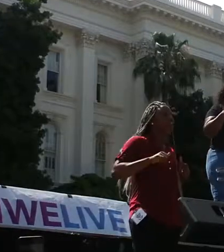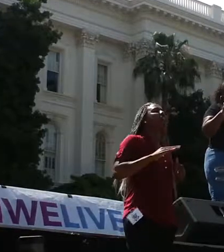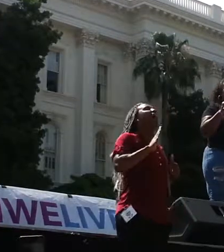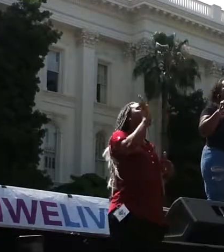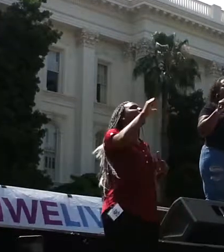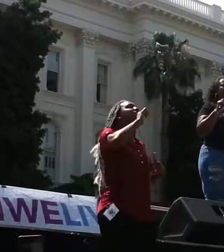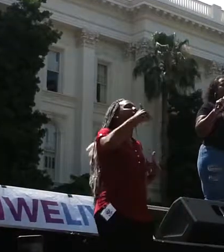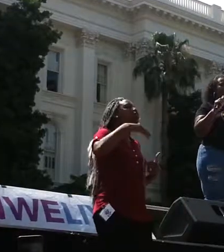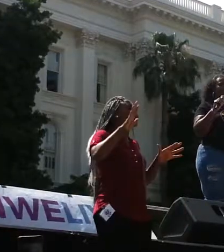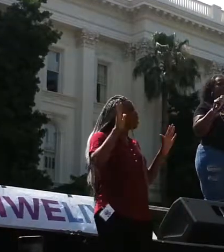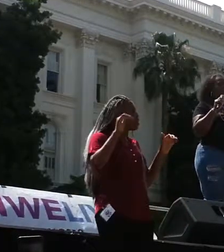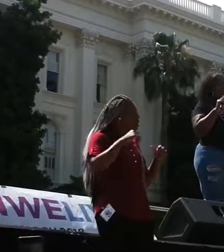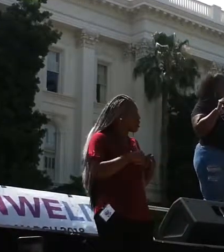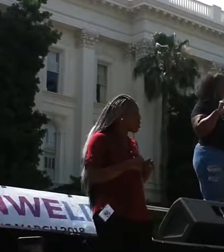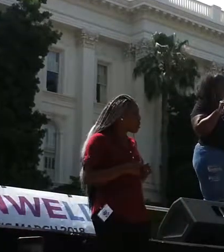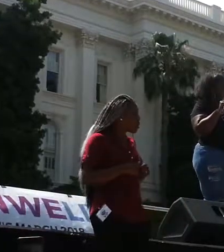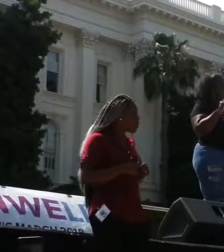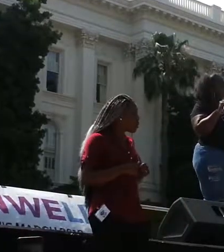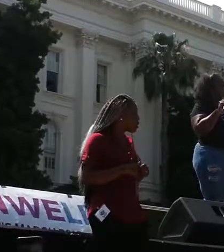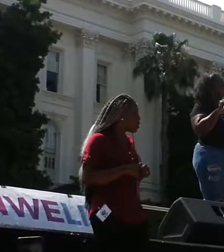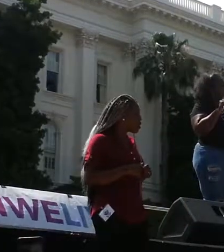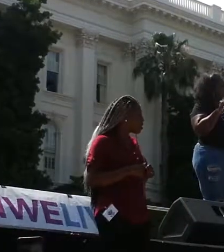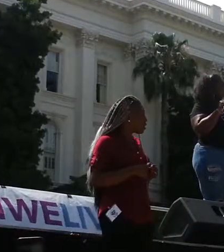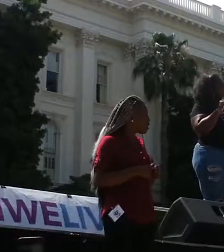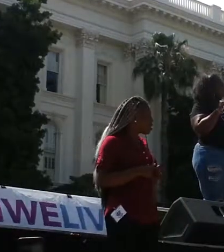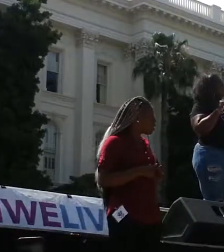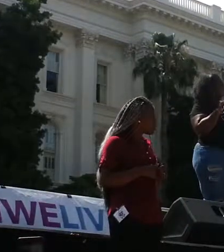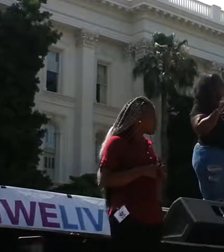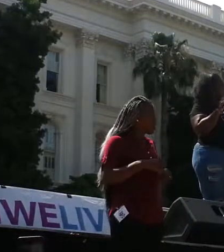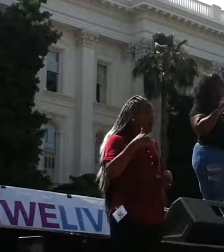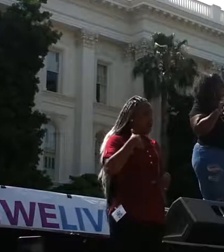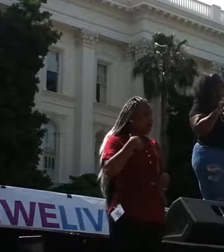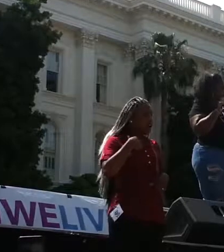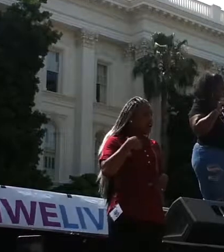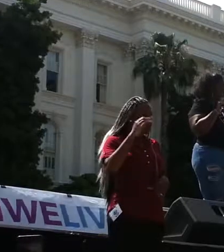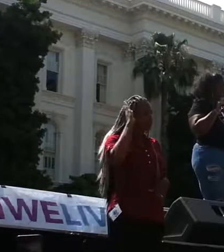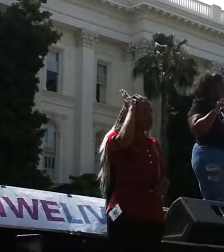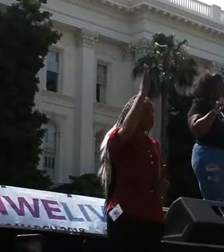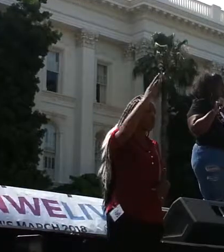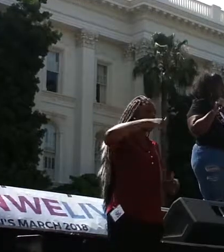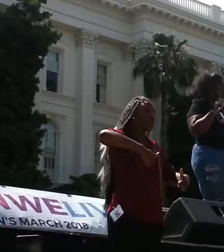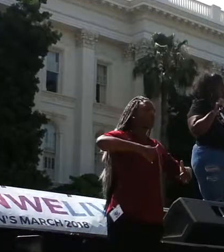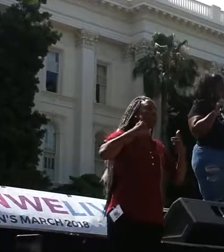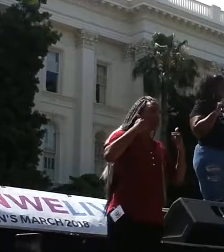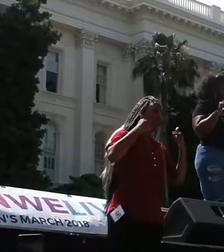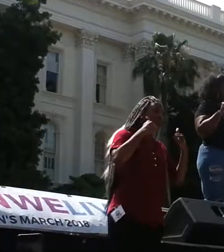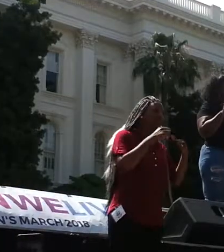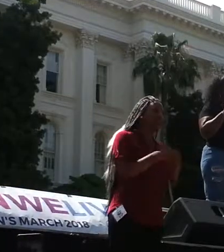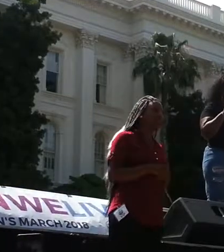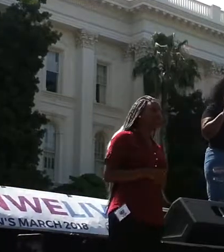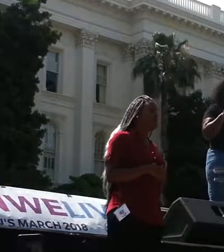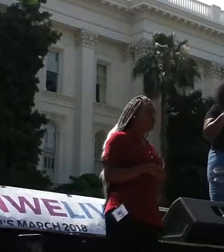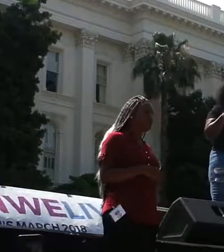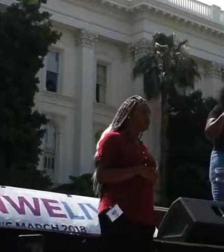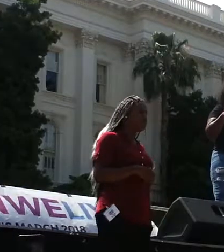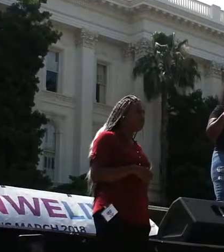surrender. I will not surrender. I will not I will live.